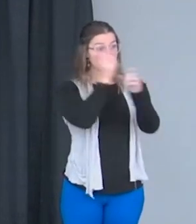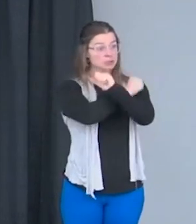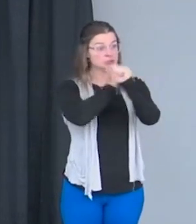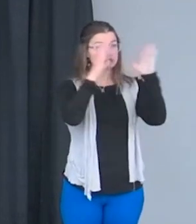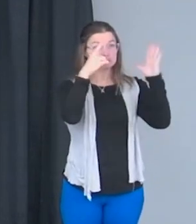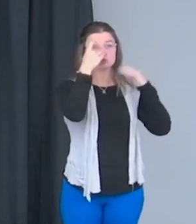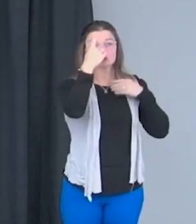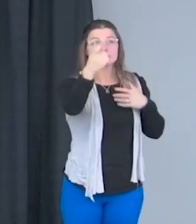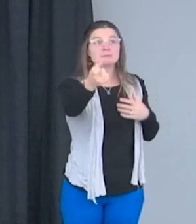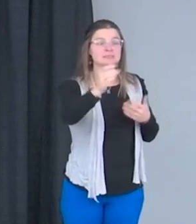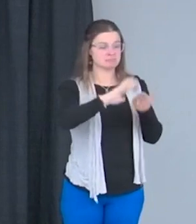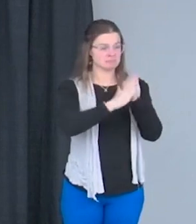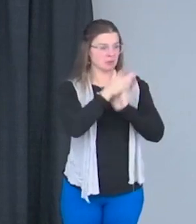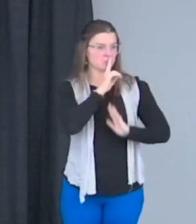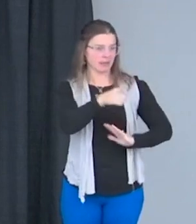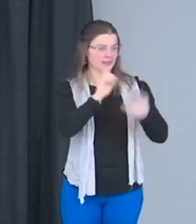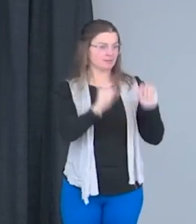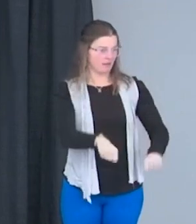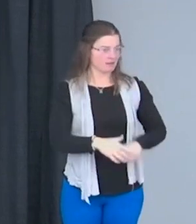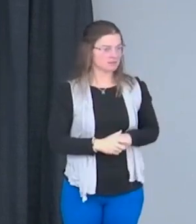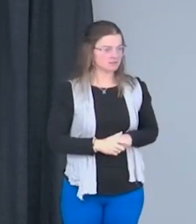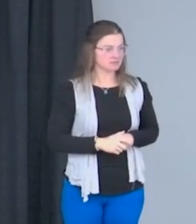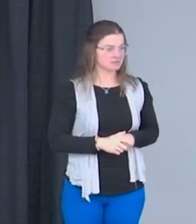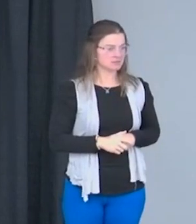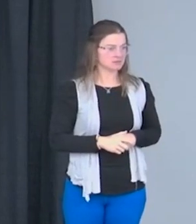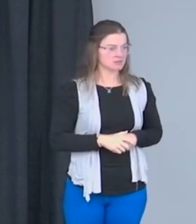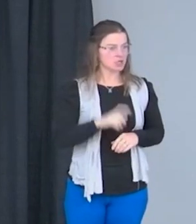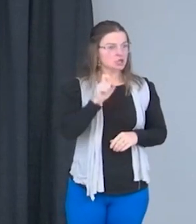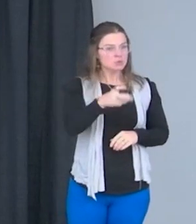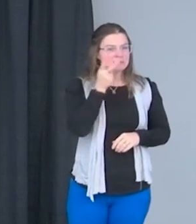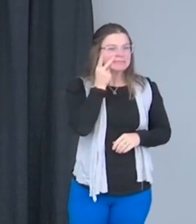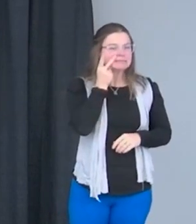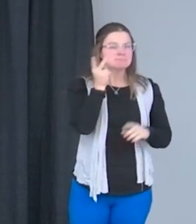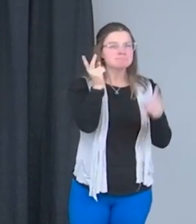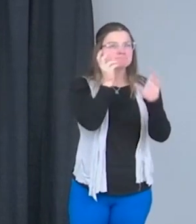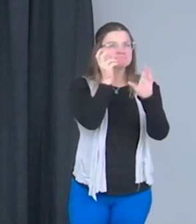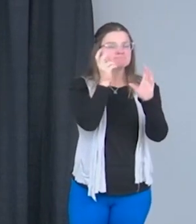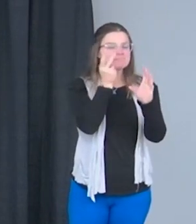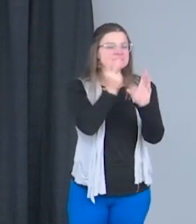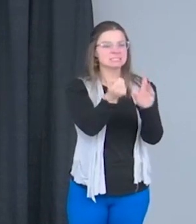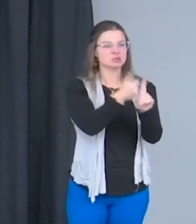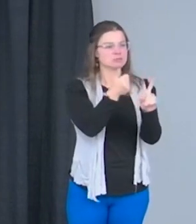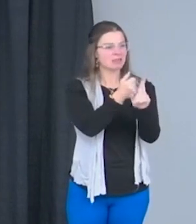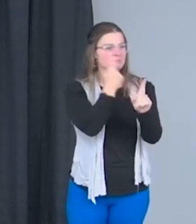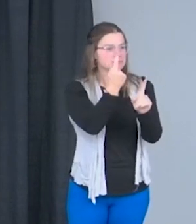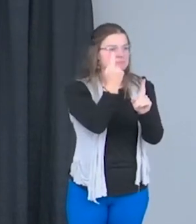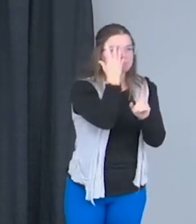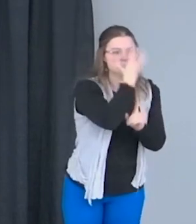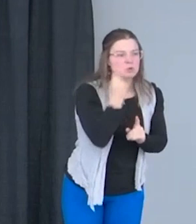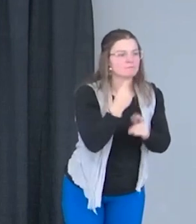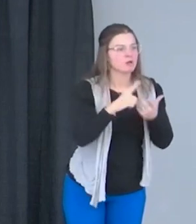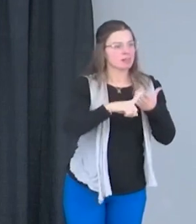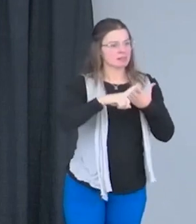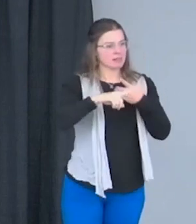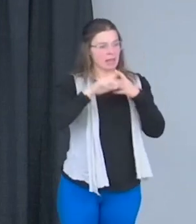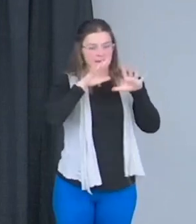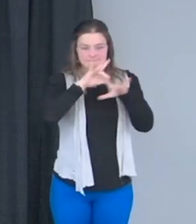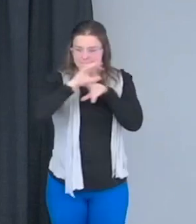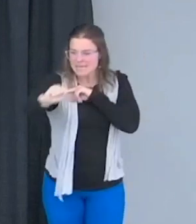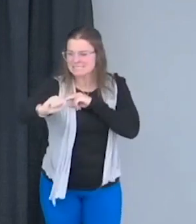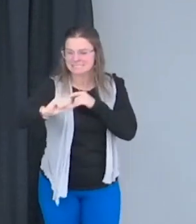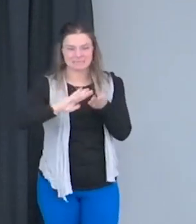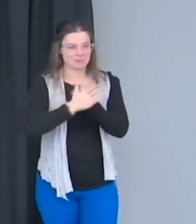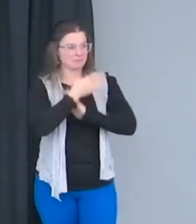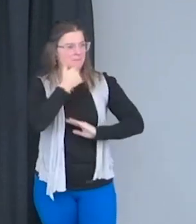of that, then you might as well perceive yourself to be something beautiful, amazing, and determined to be the best version of yourself.